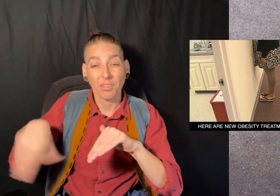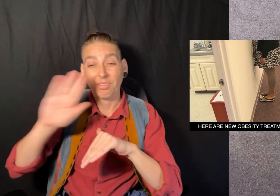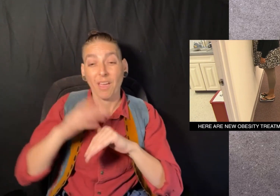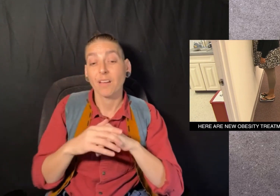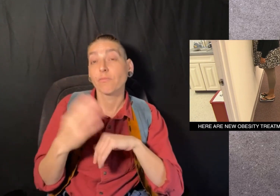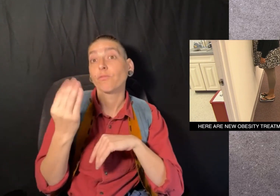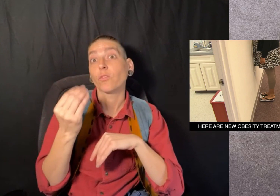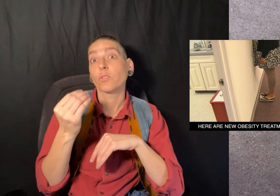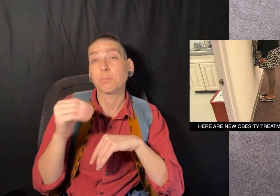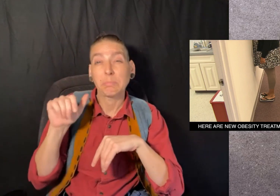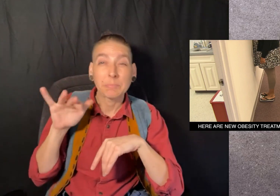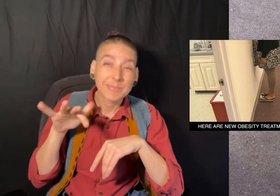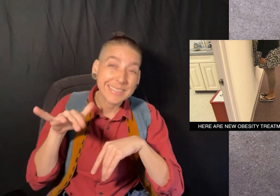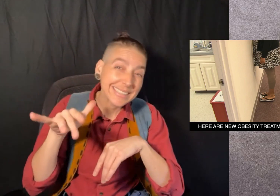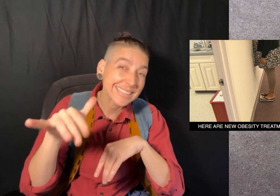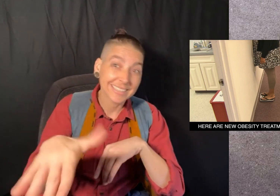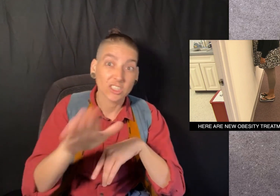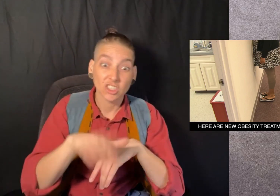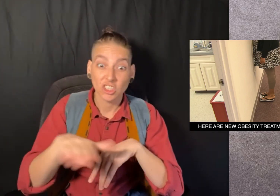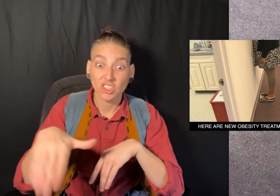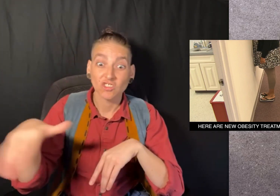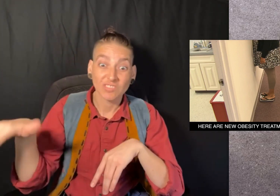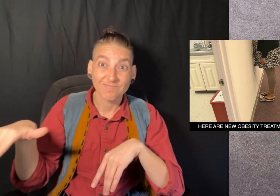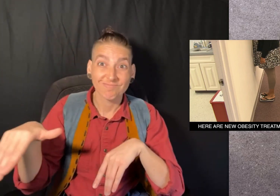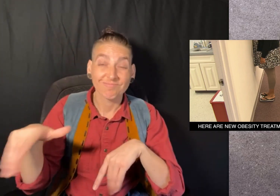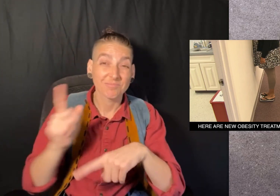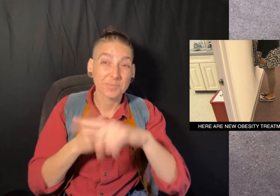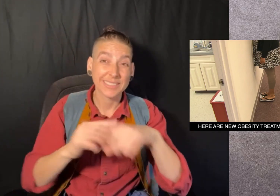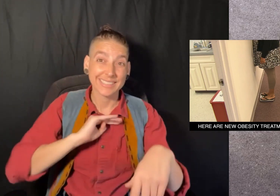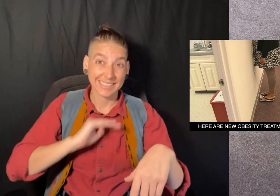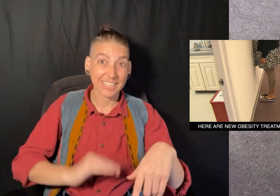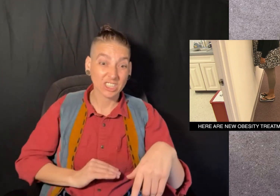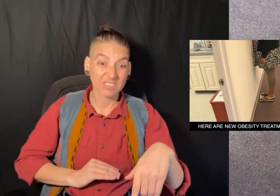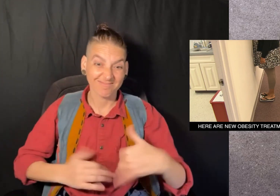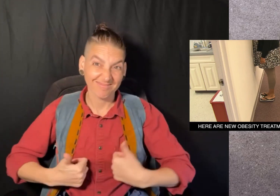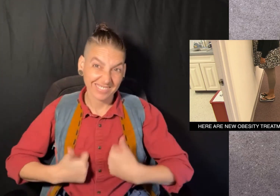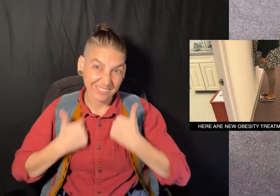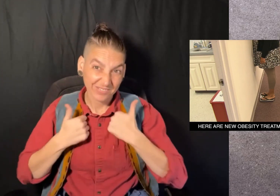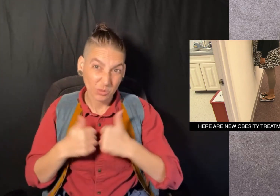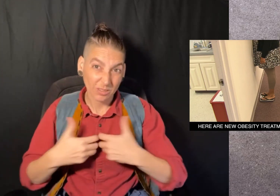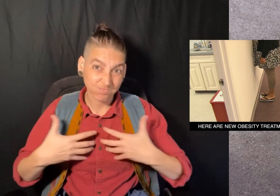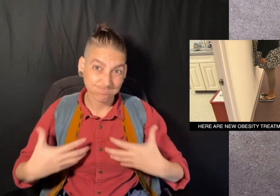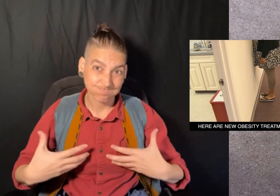More than 14 million children and teens live with obesity.